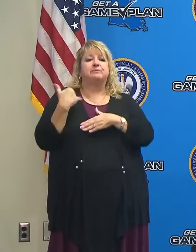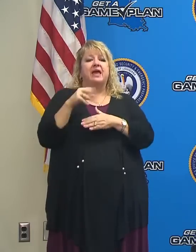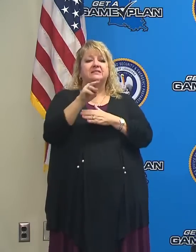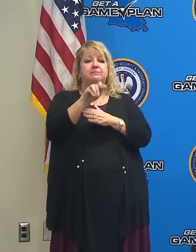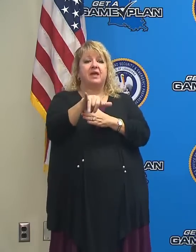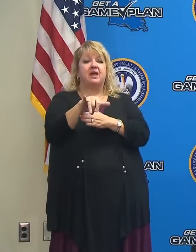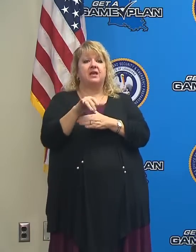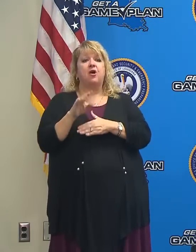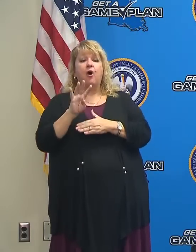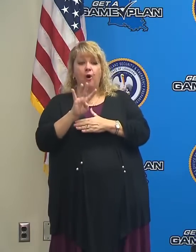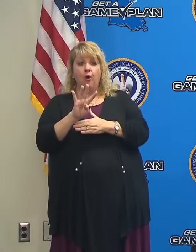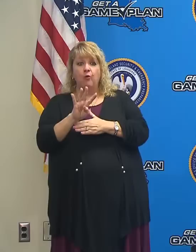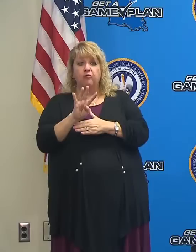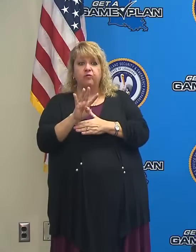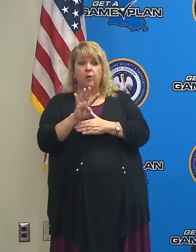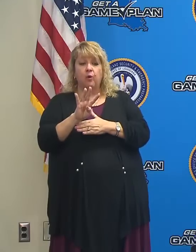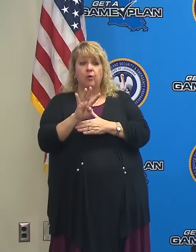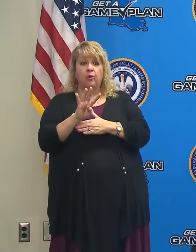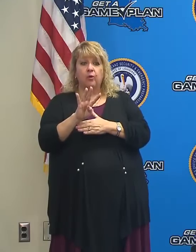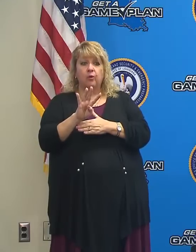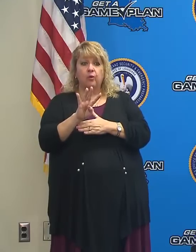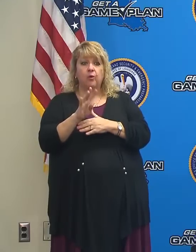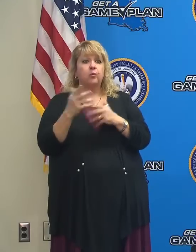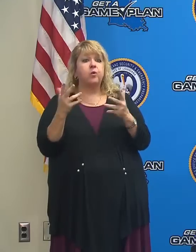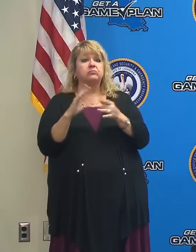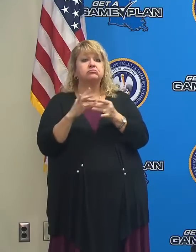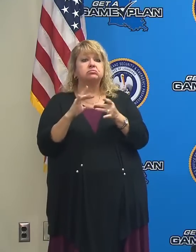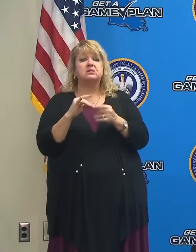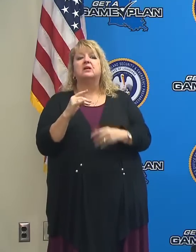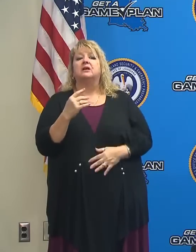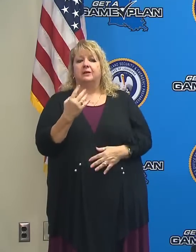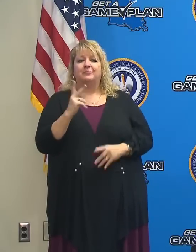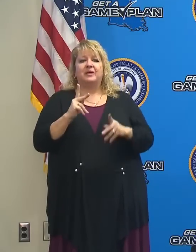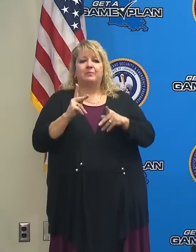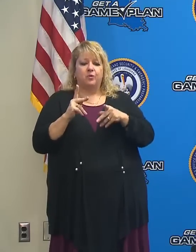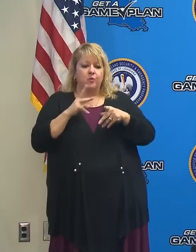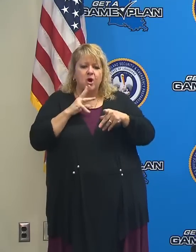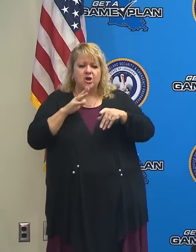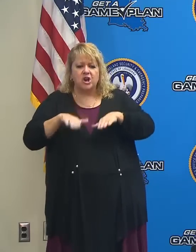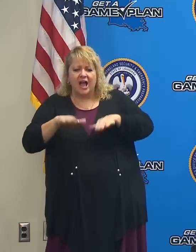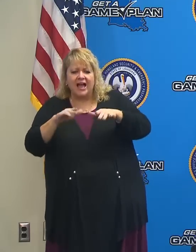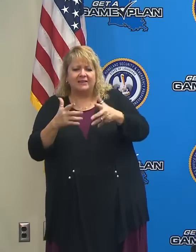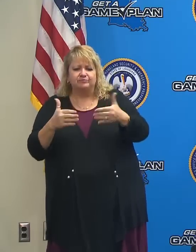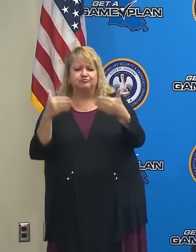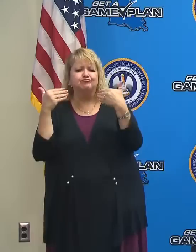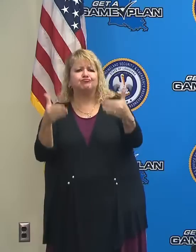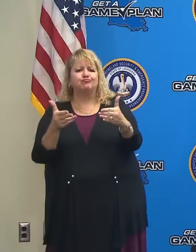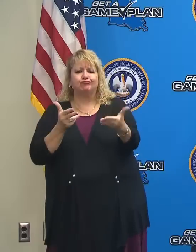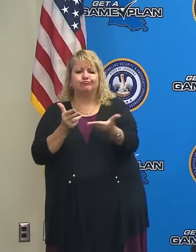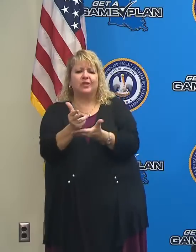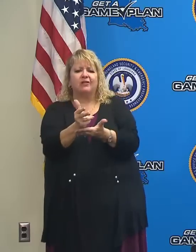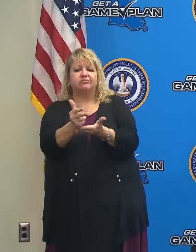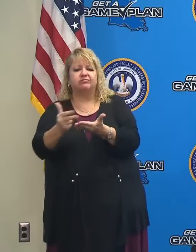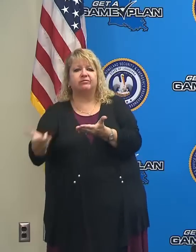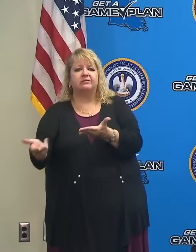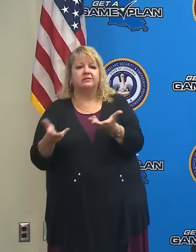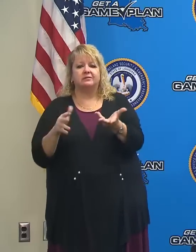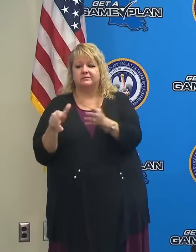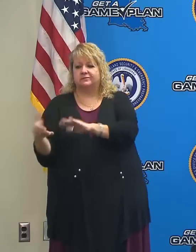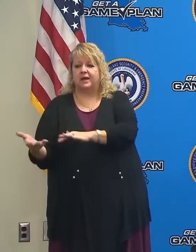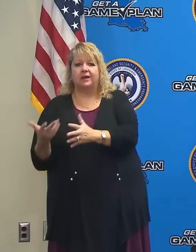four of our five deaths were from people driving through high water. If you don't need to be on the road during the storm, don't.